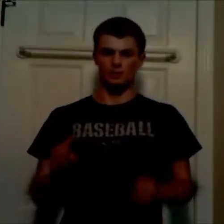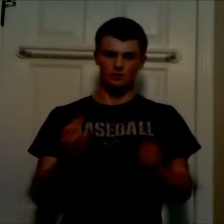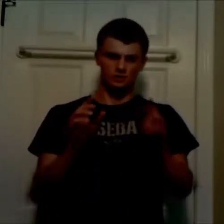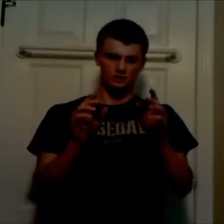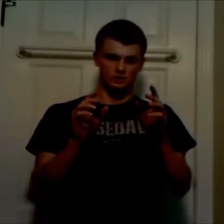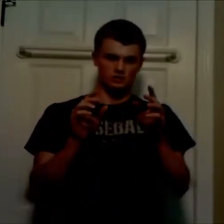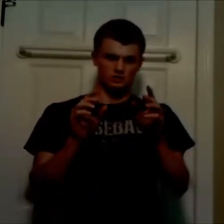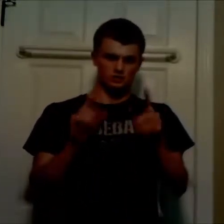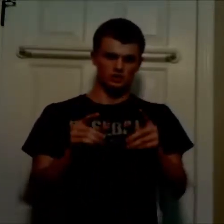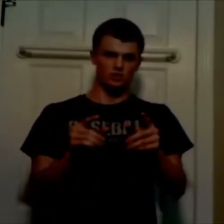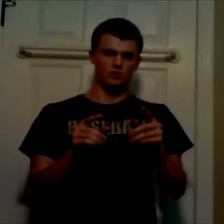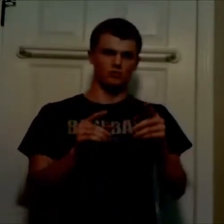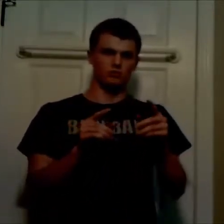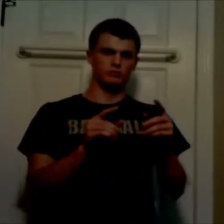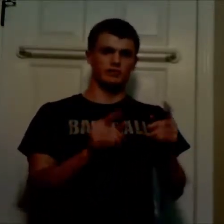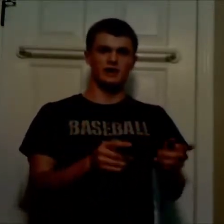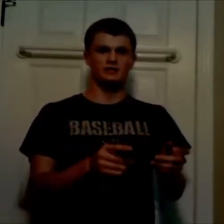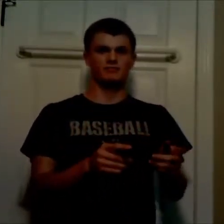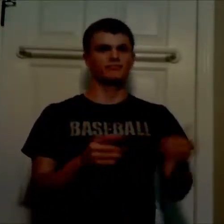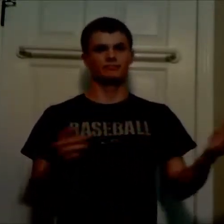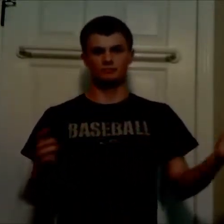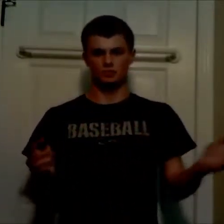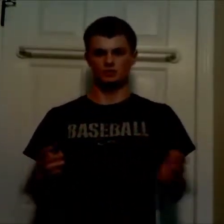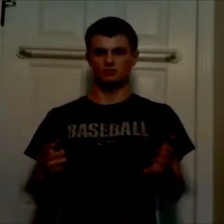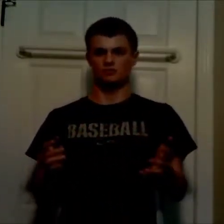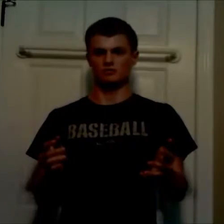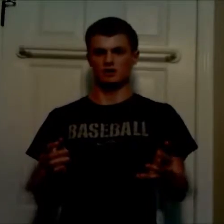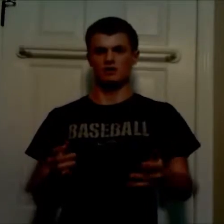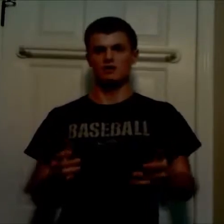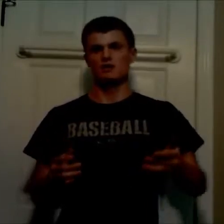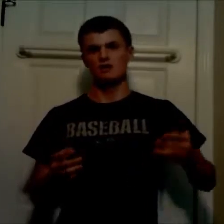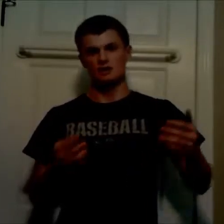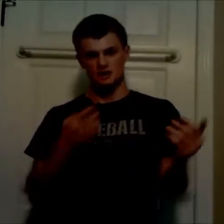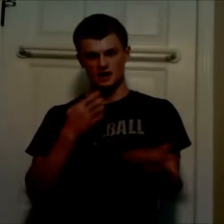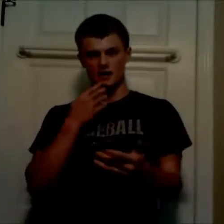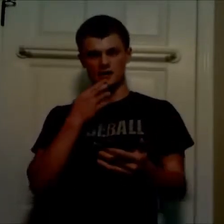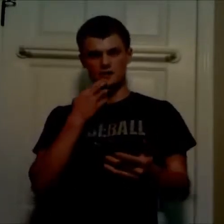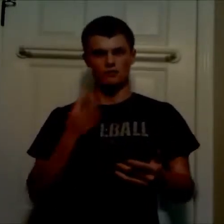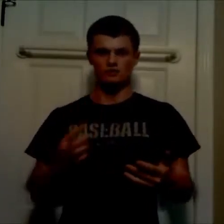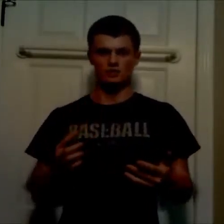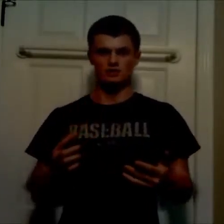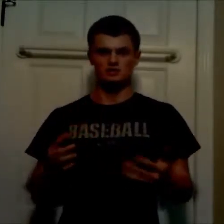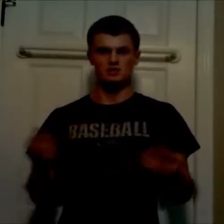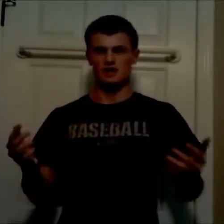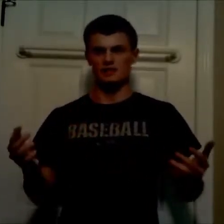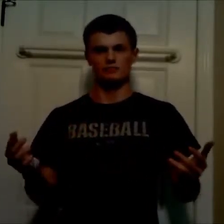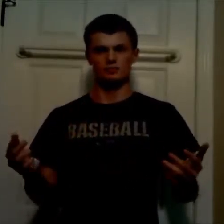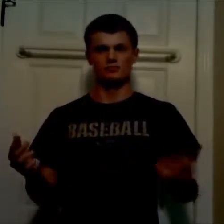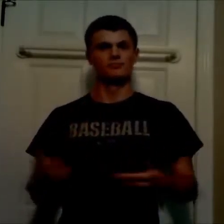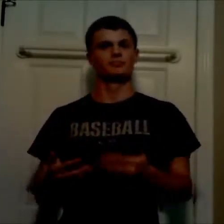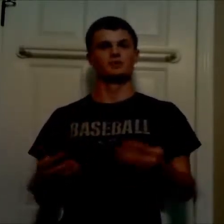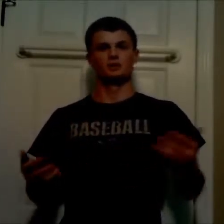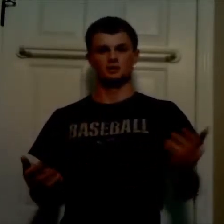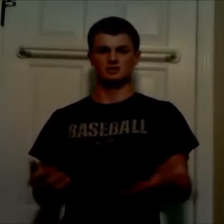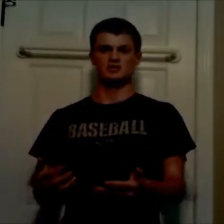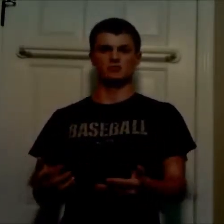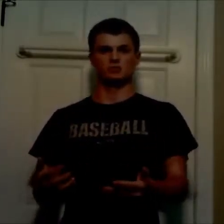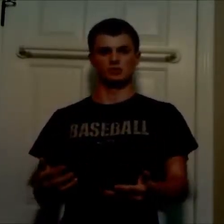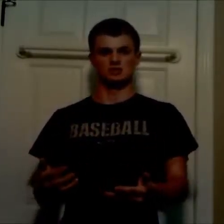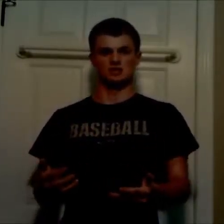that. So then, we took a break from that, out came The Force Awakens, and then boom, December release